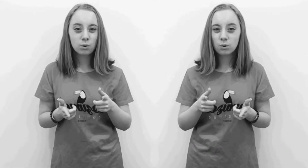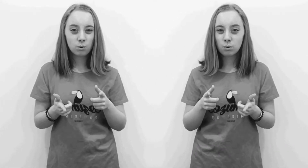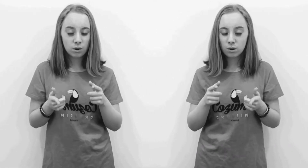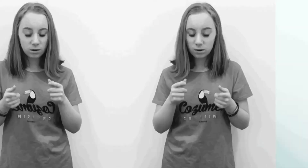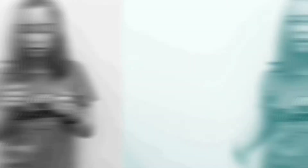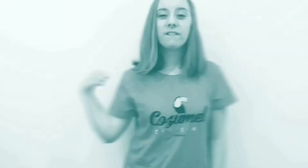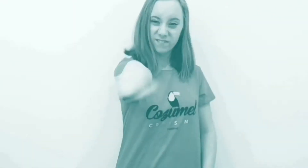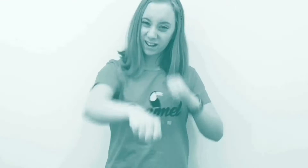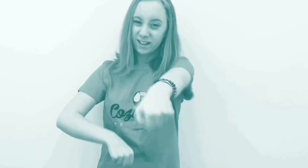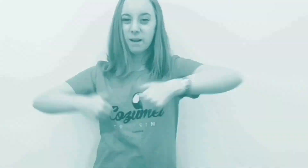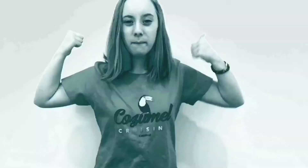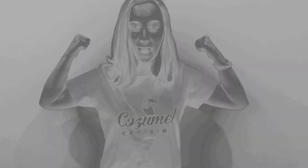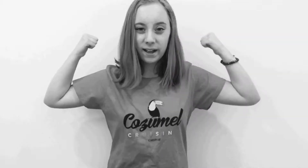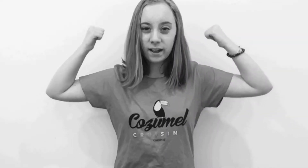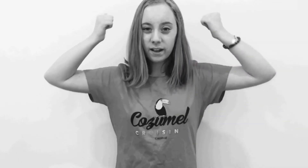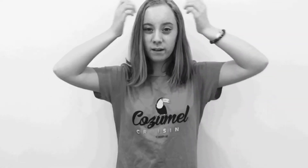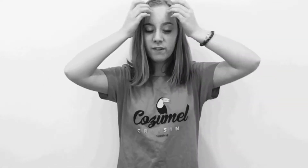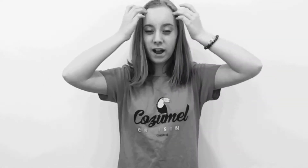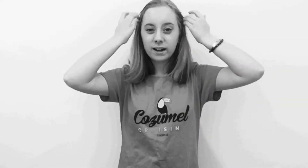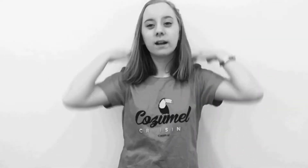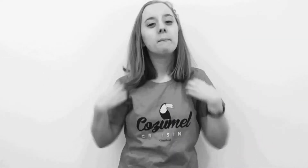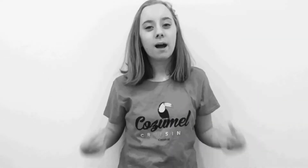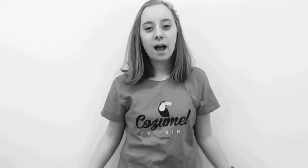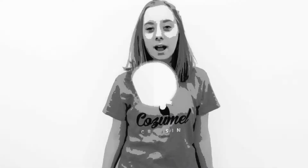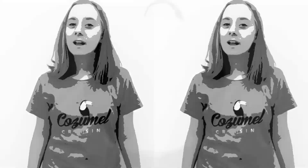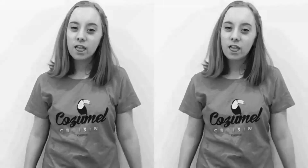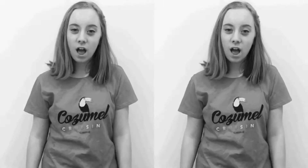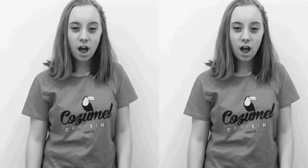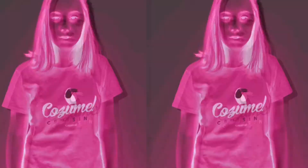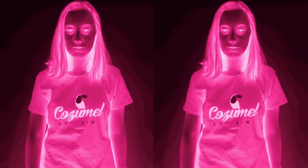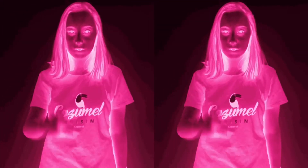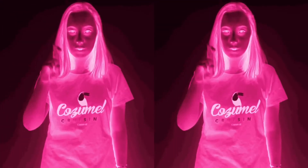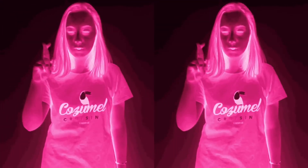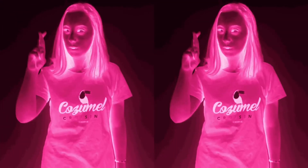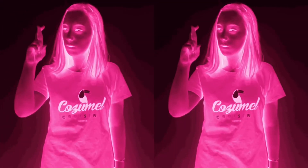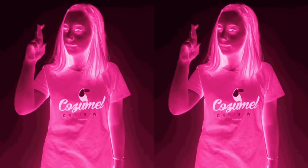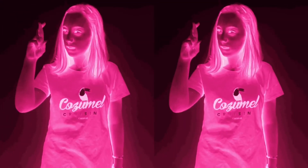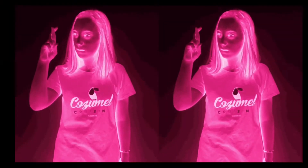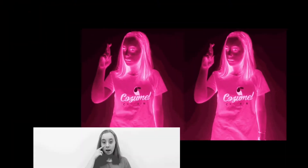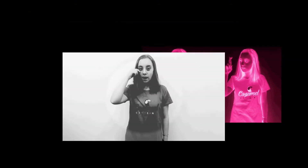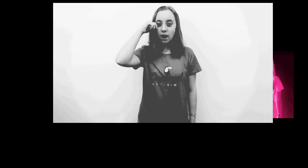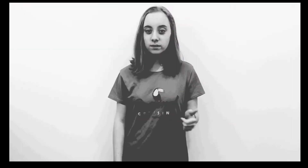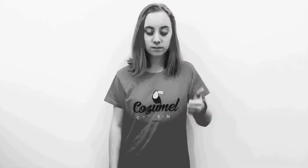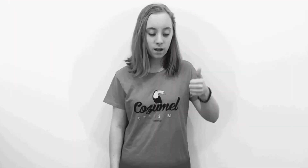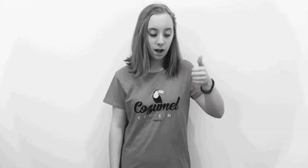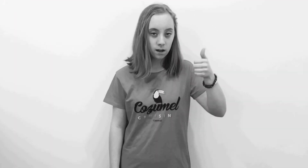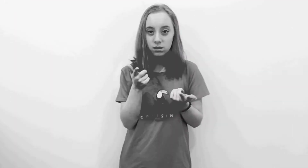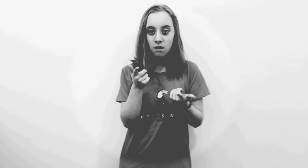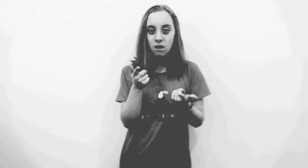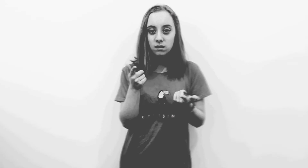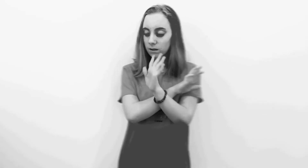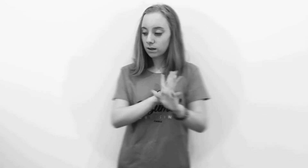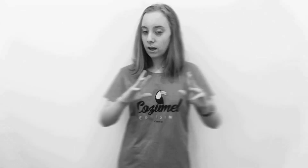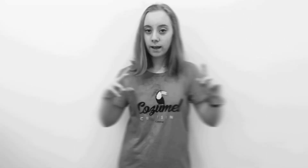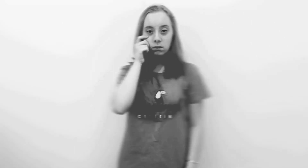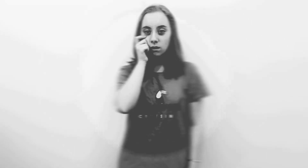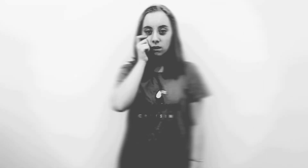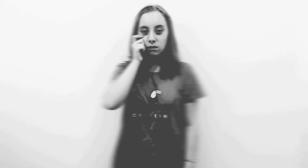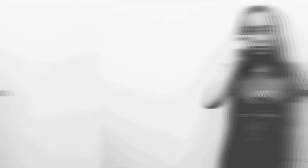Fighting back, I'm fighting back the truth Eyes like yours can't look